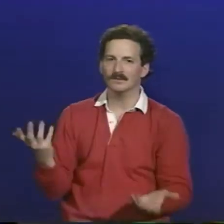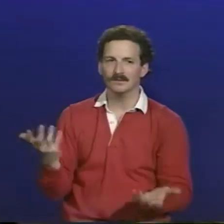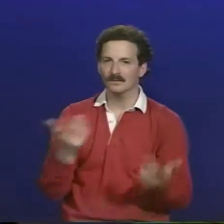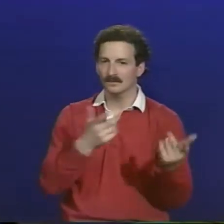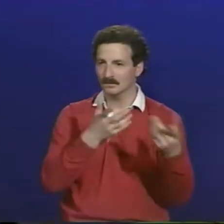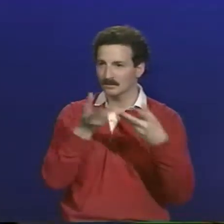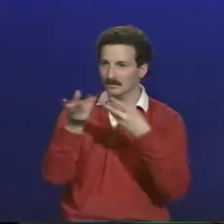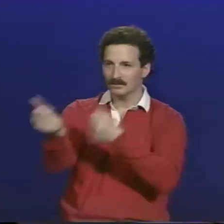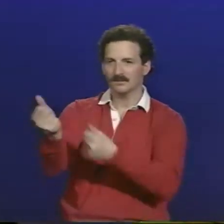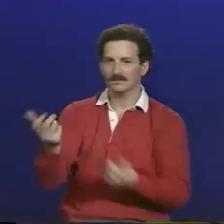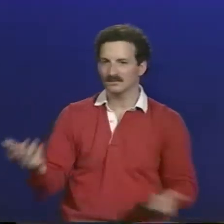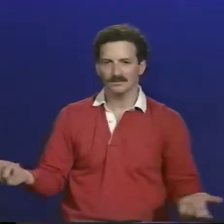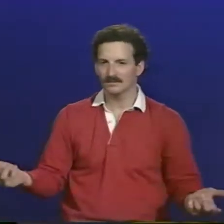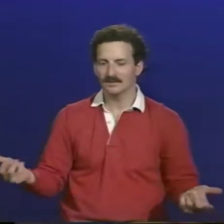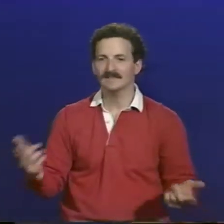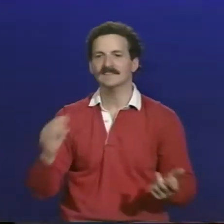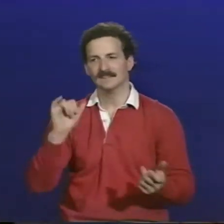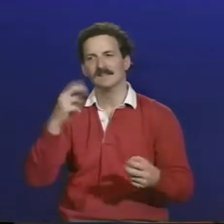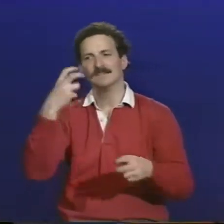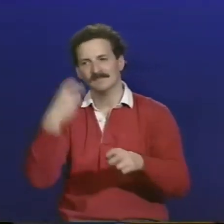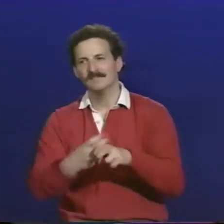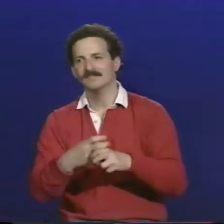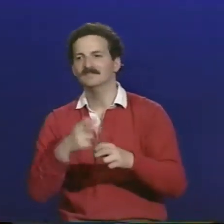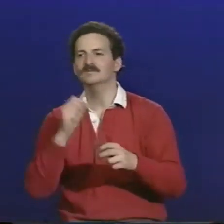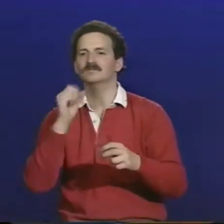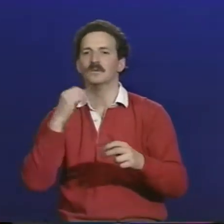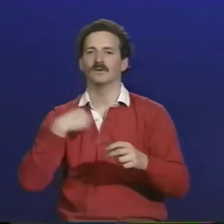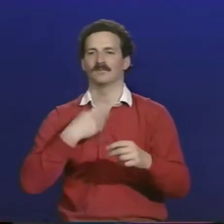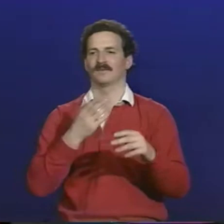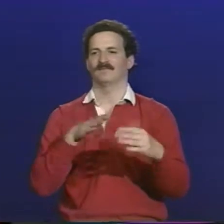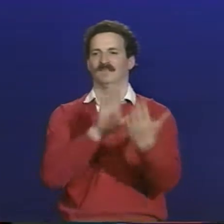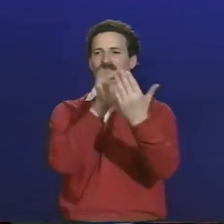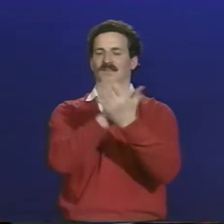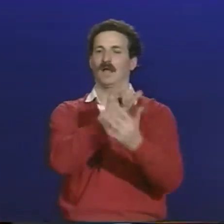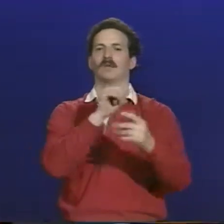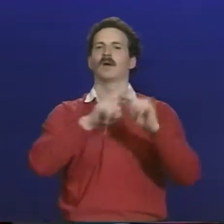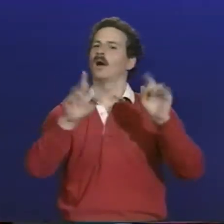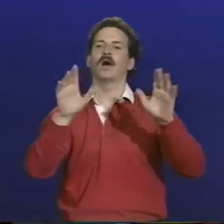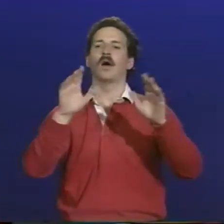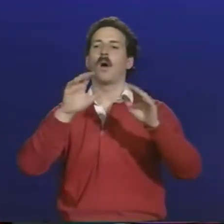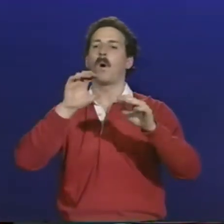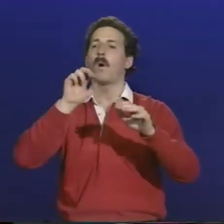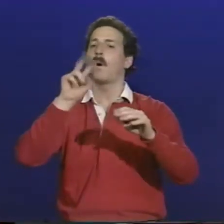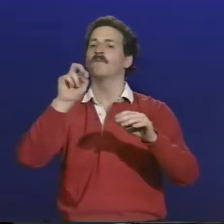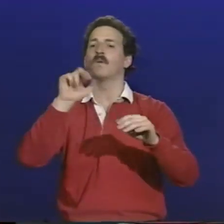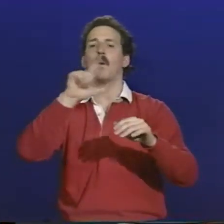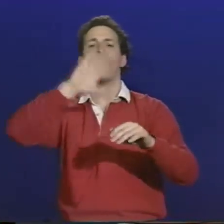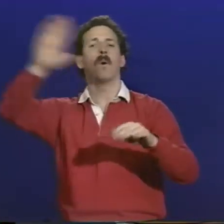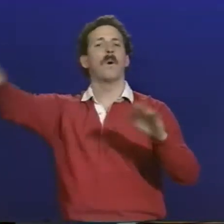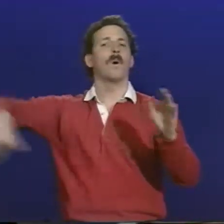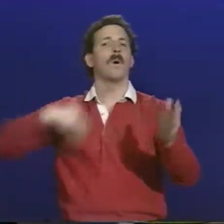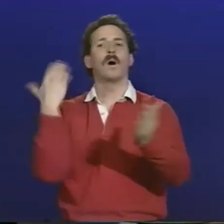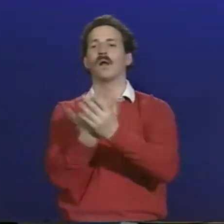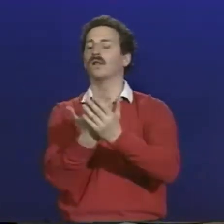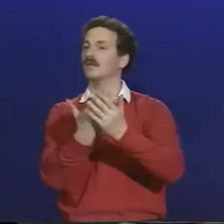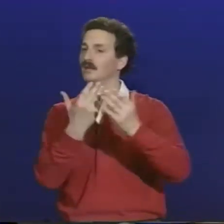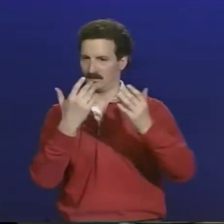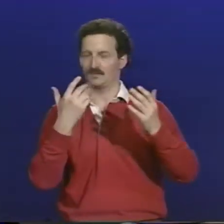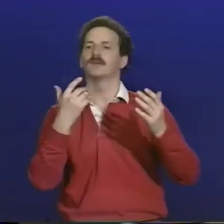setting up some sort of program for gifted students. At the current time, there's no way to fund that. So that's something that we do have to try and overcome.